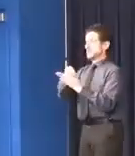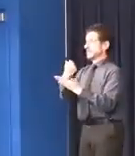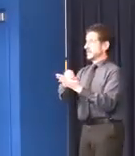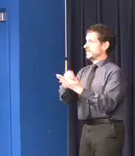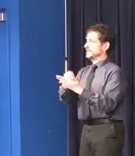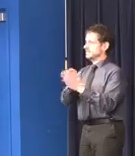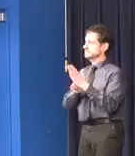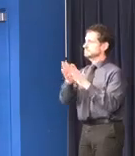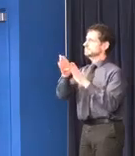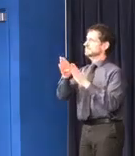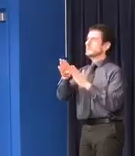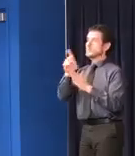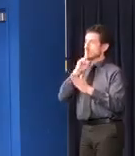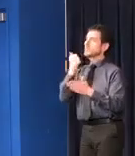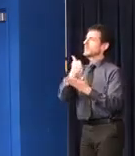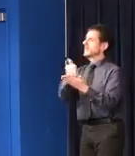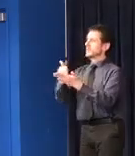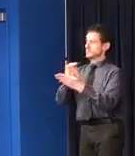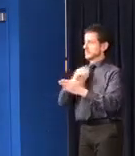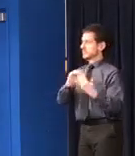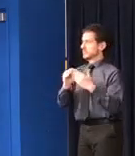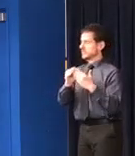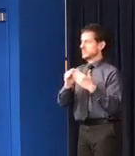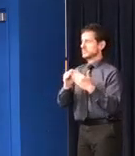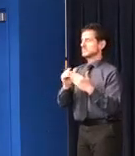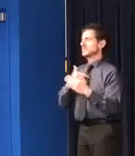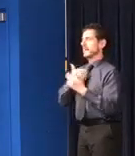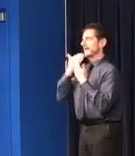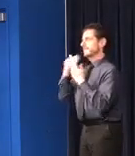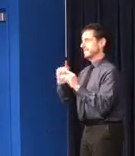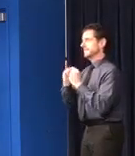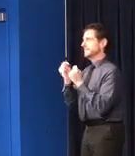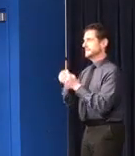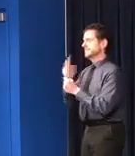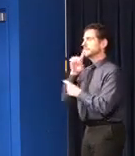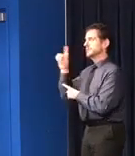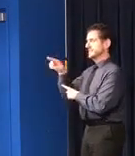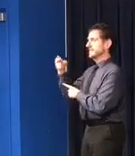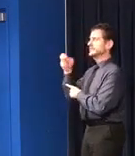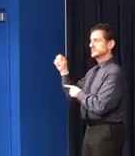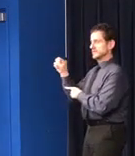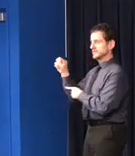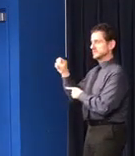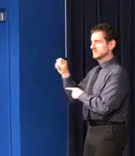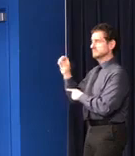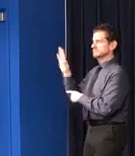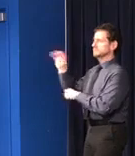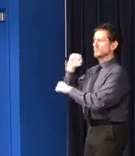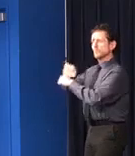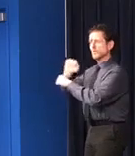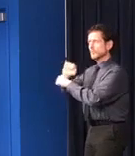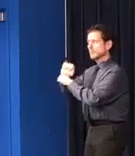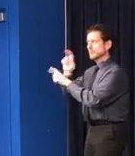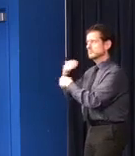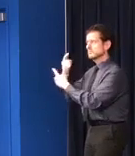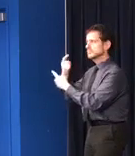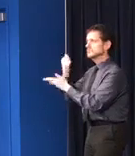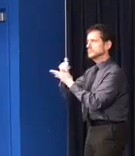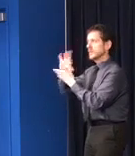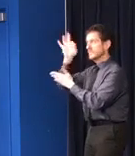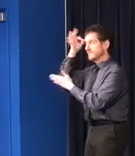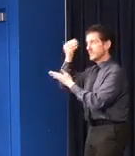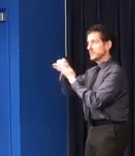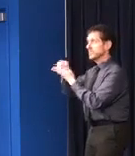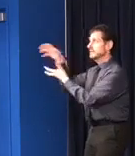in our communities. And I'm grateful to the team at DHS for all their work to bring as many federal dollars as possible